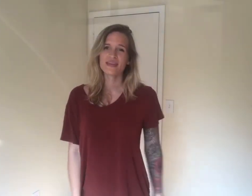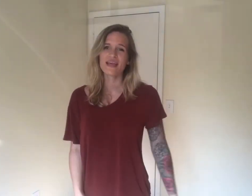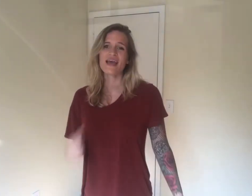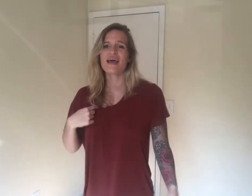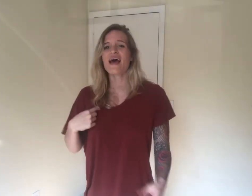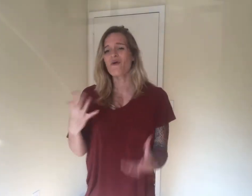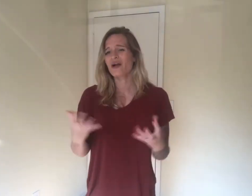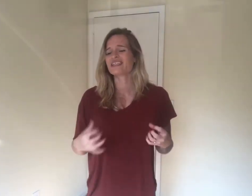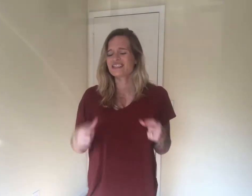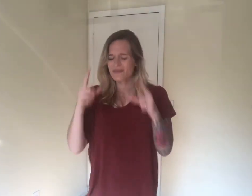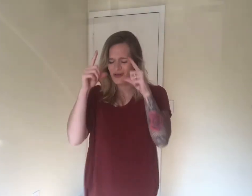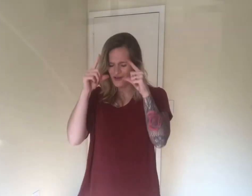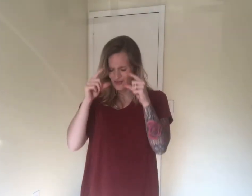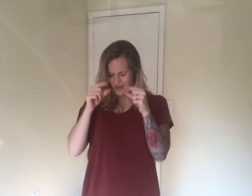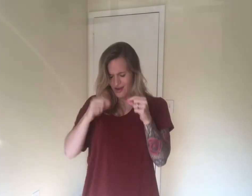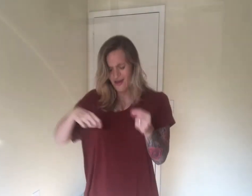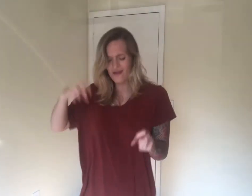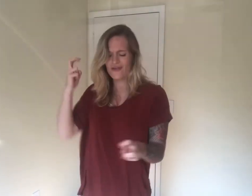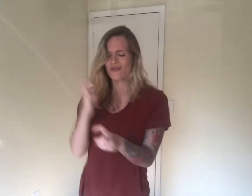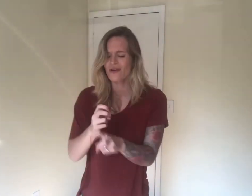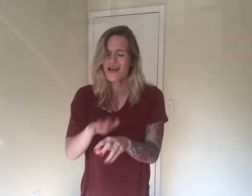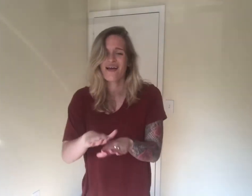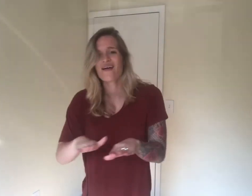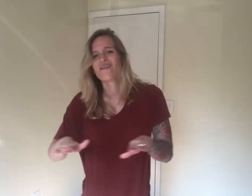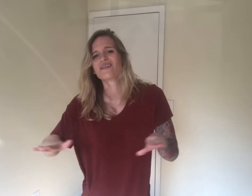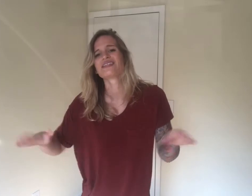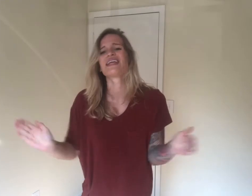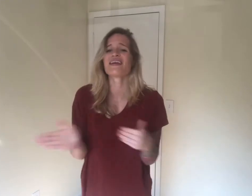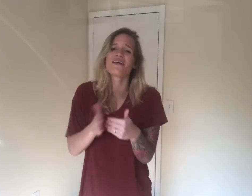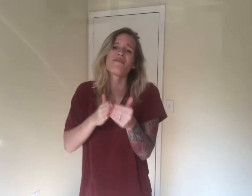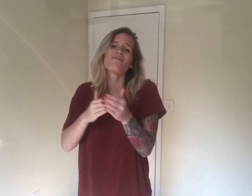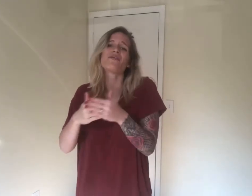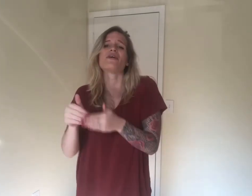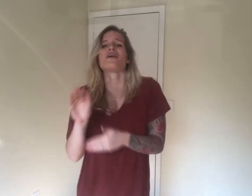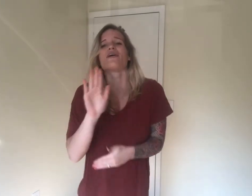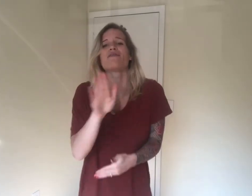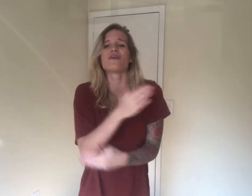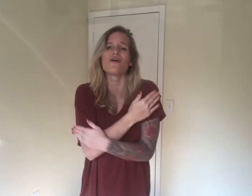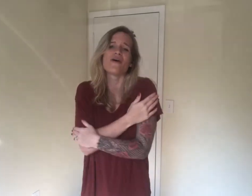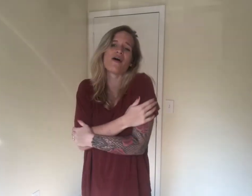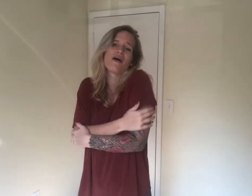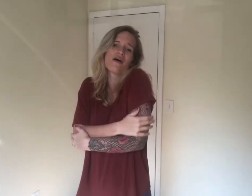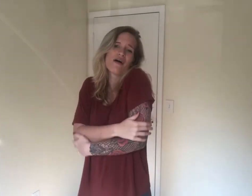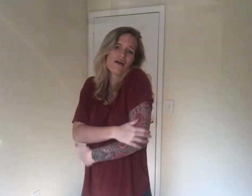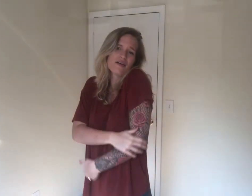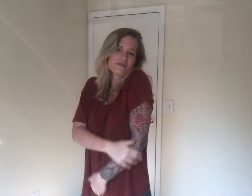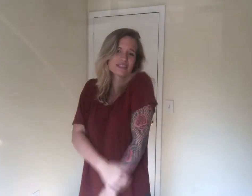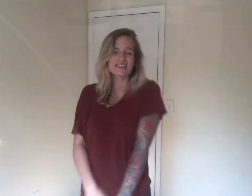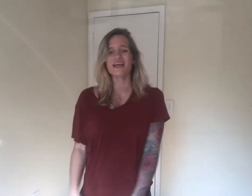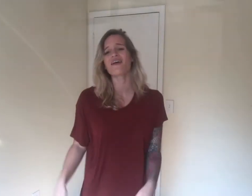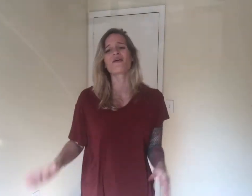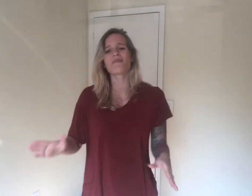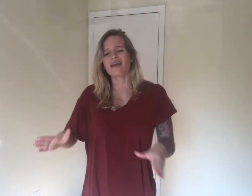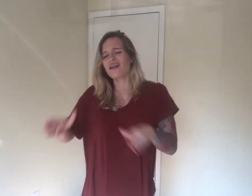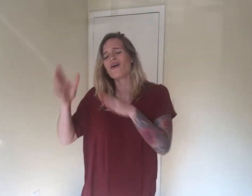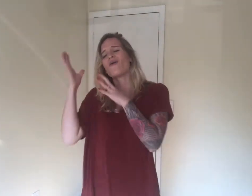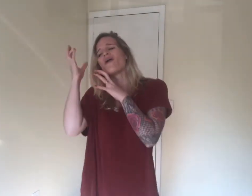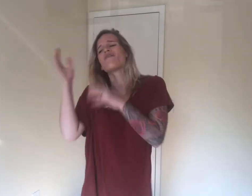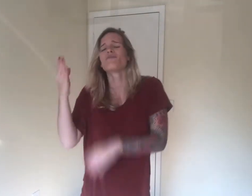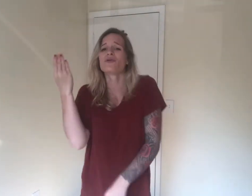I want to sleep on the hard ground In the comfort of your arms On a pillow of blue